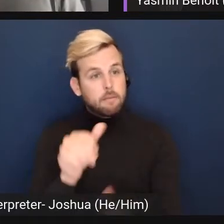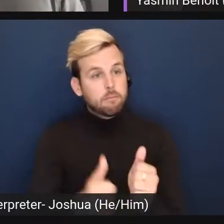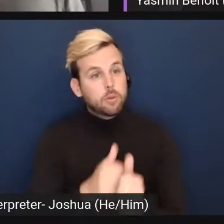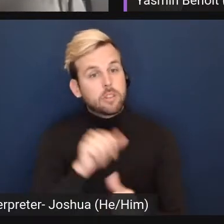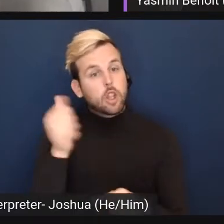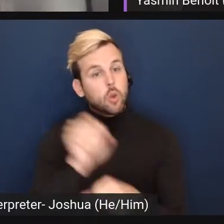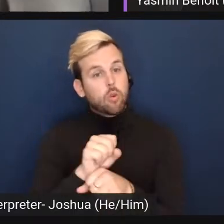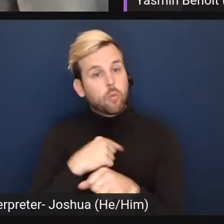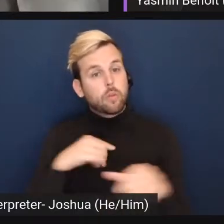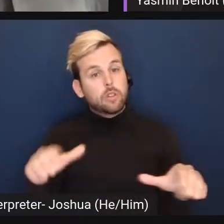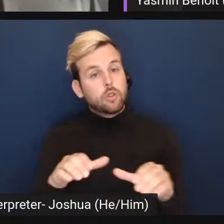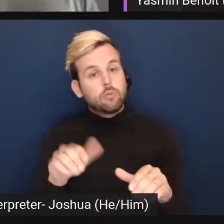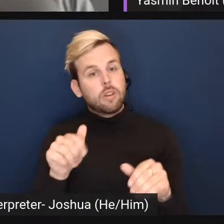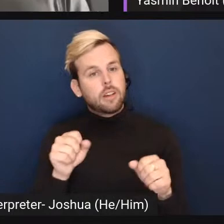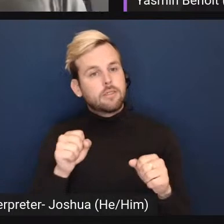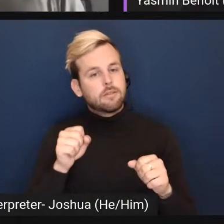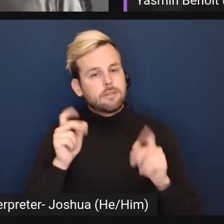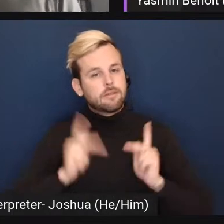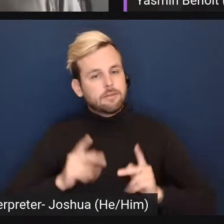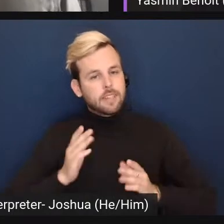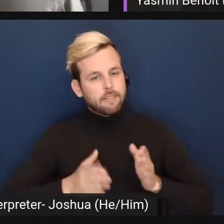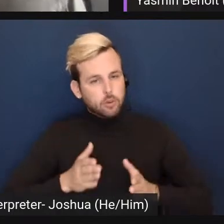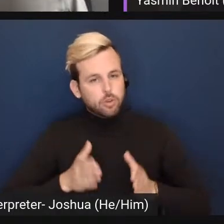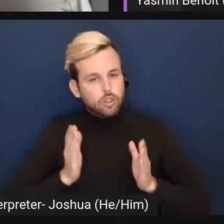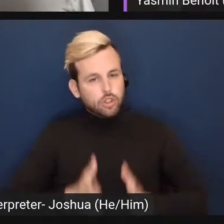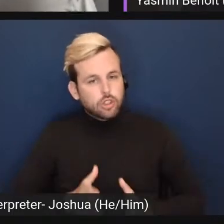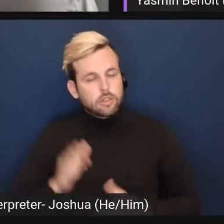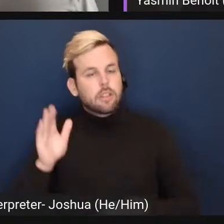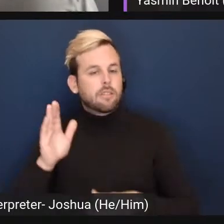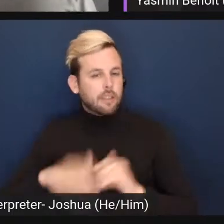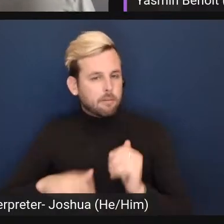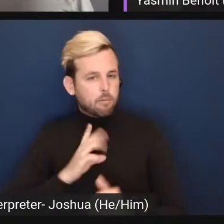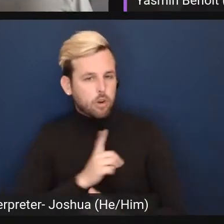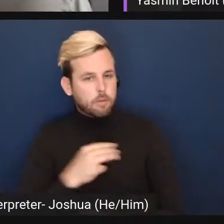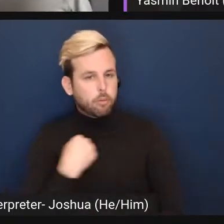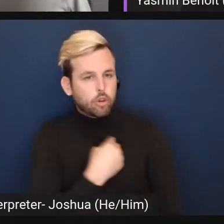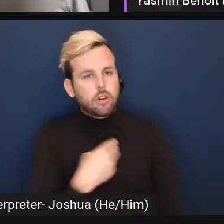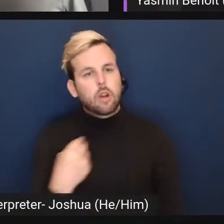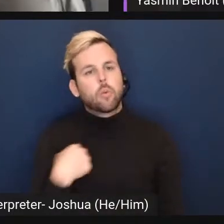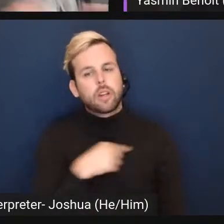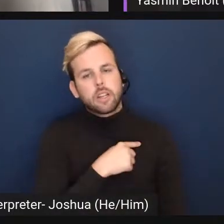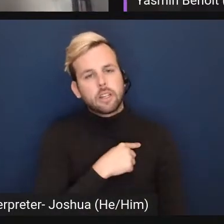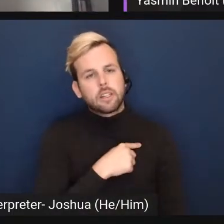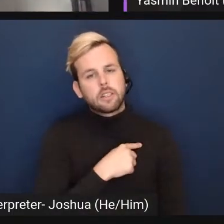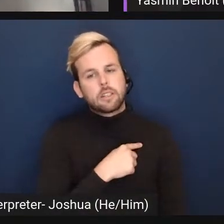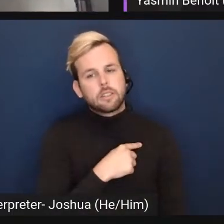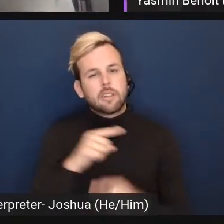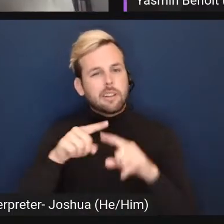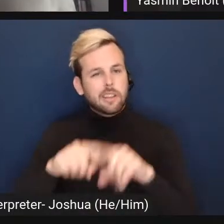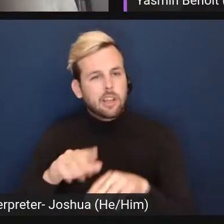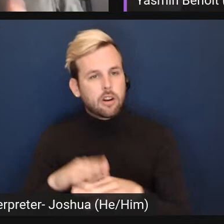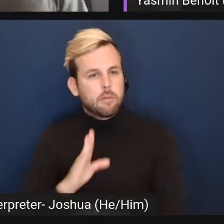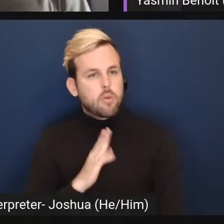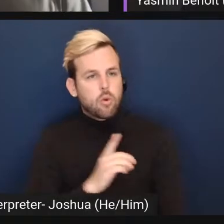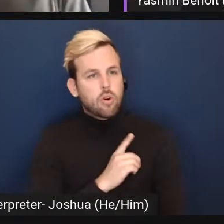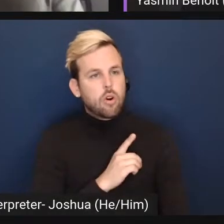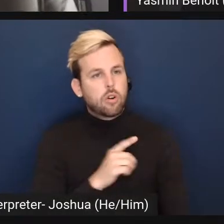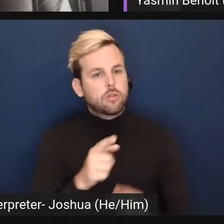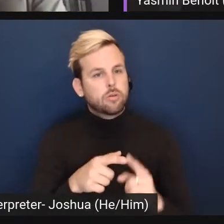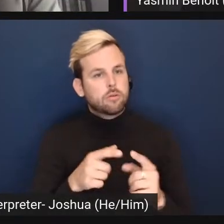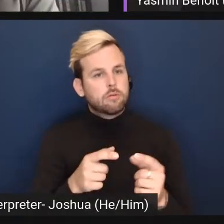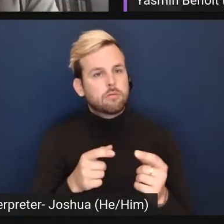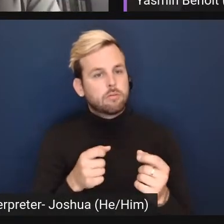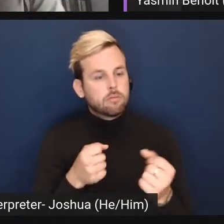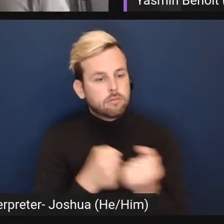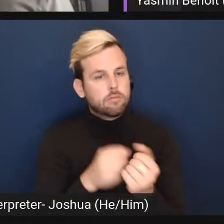other work that we do, we do as individuals, as opposed to as board members. And then, um, we sort of lean on the board to endorse things